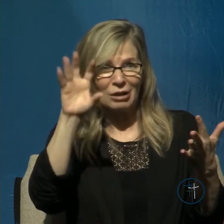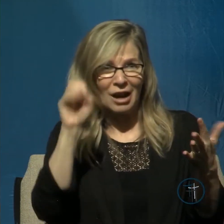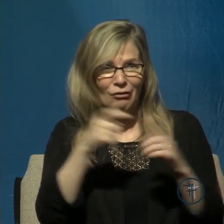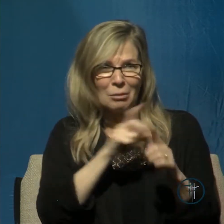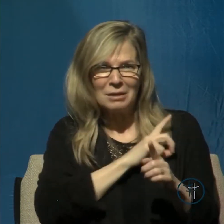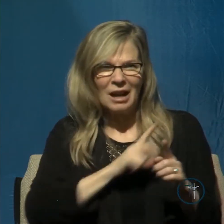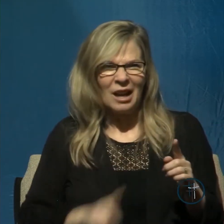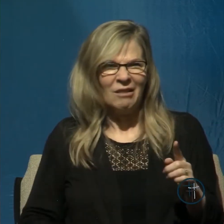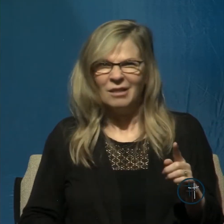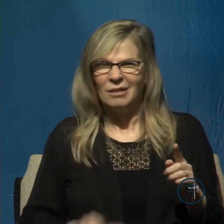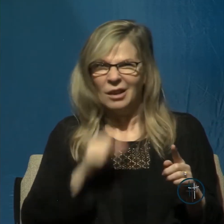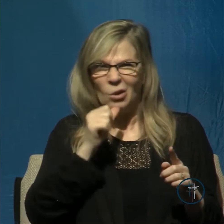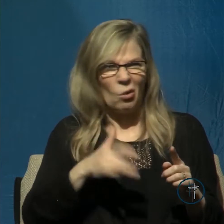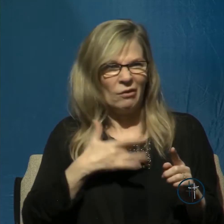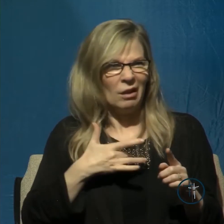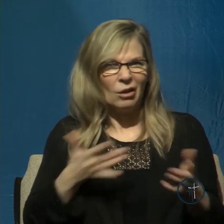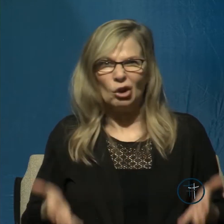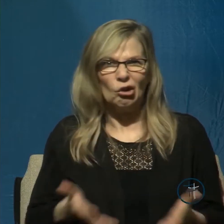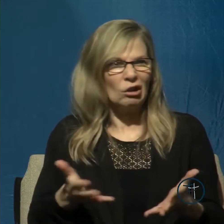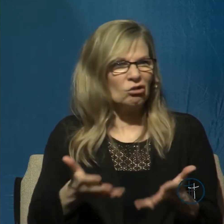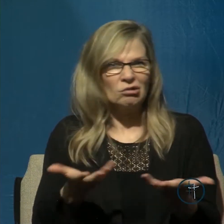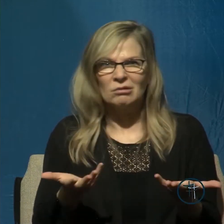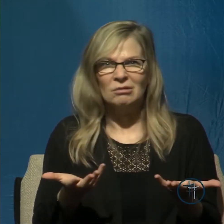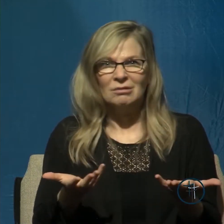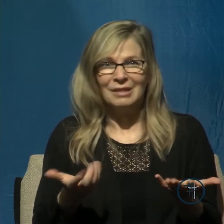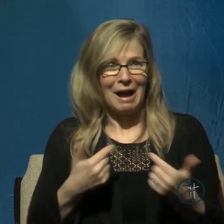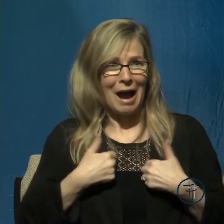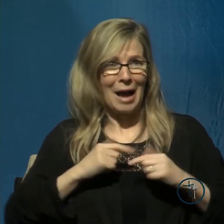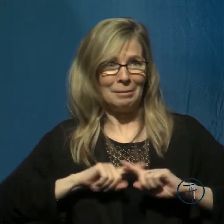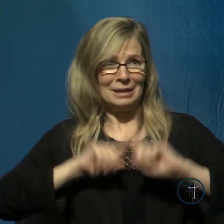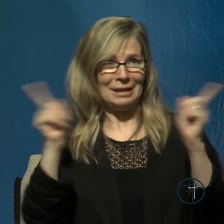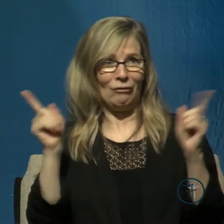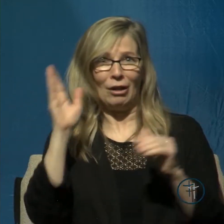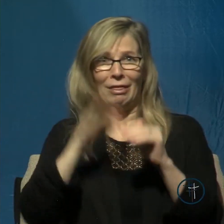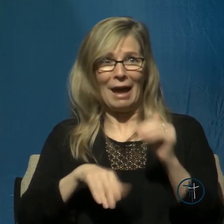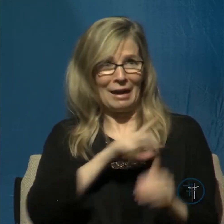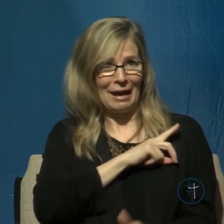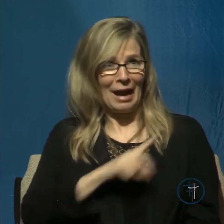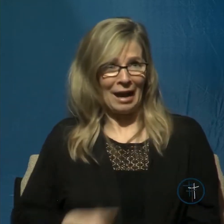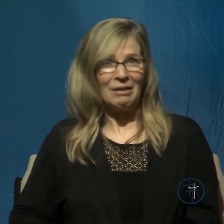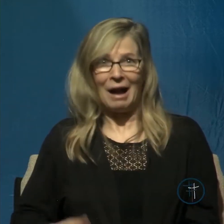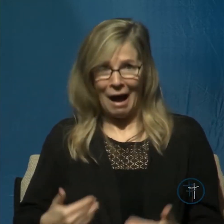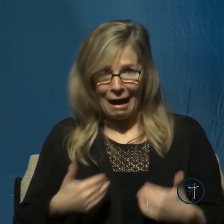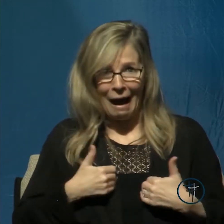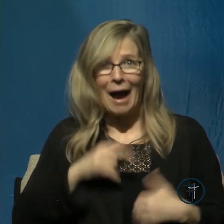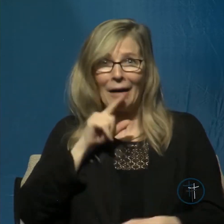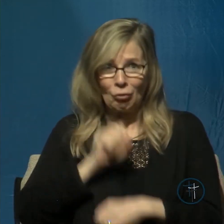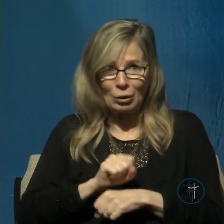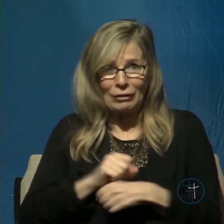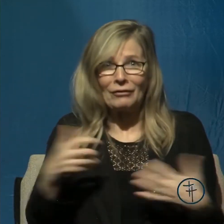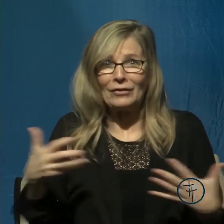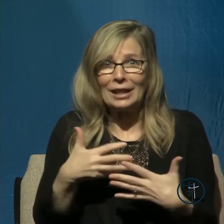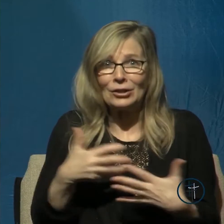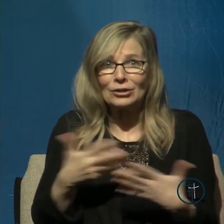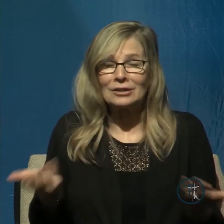they're not comforting. They're not encouraging at all because unlike David, I have real fears. And though I know Christ